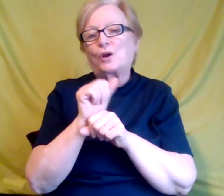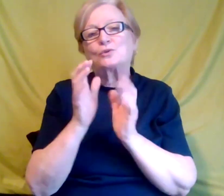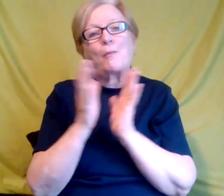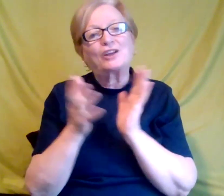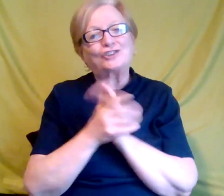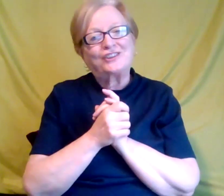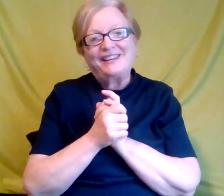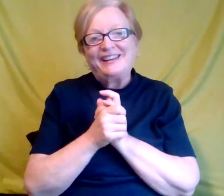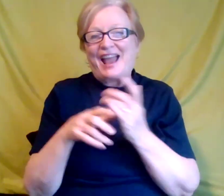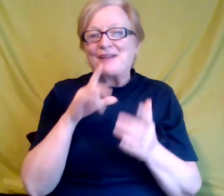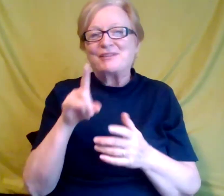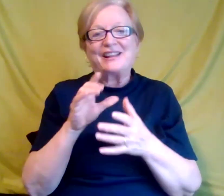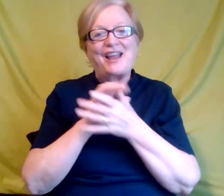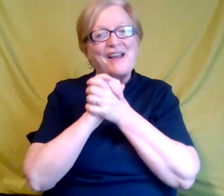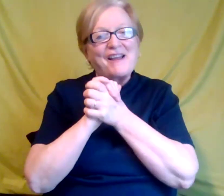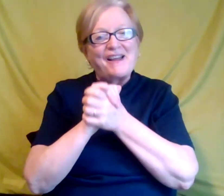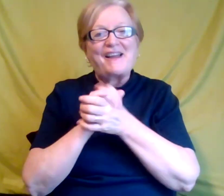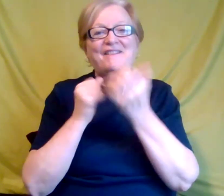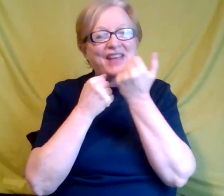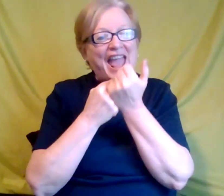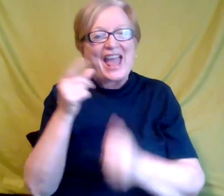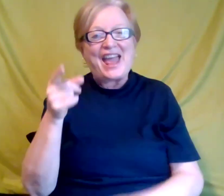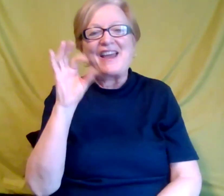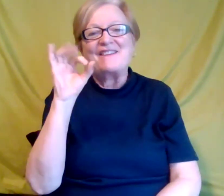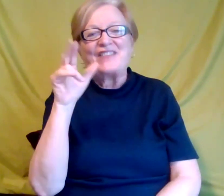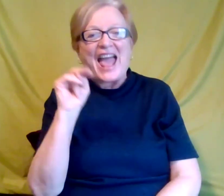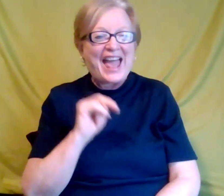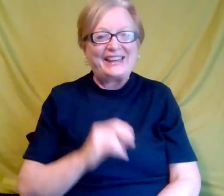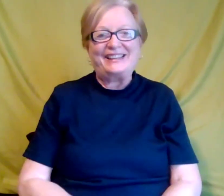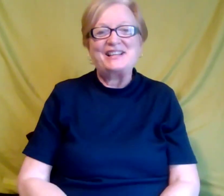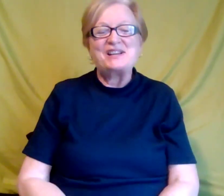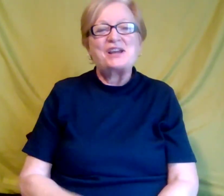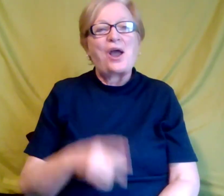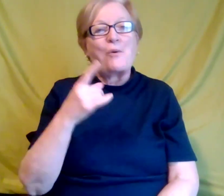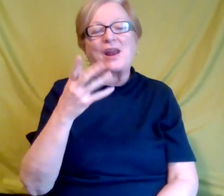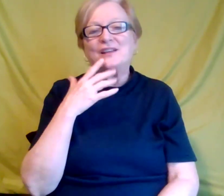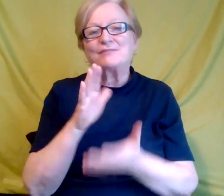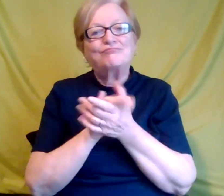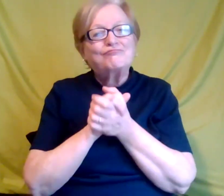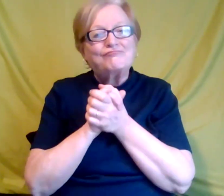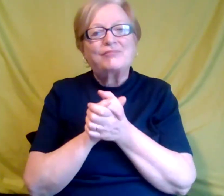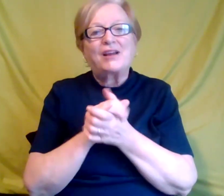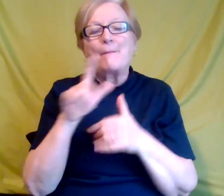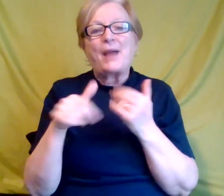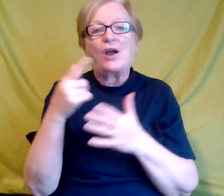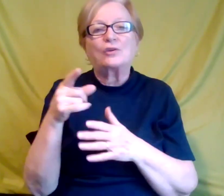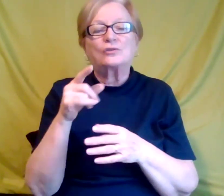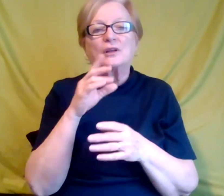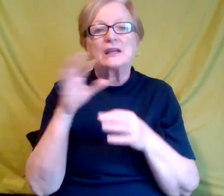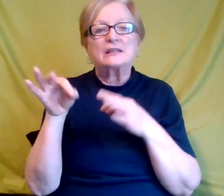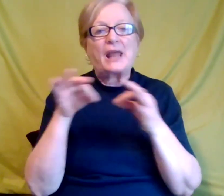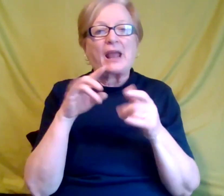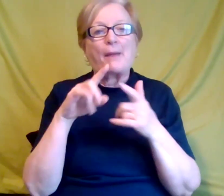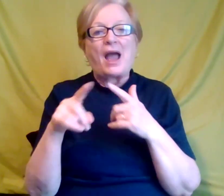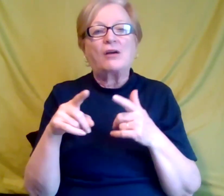I've been a big fan and I wanted to commend you on your, you're talking about psychological safety and